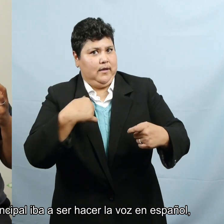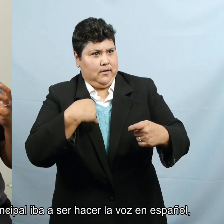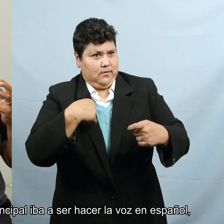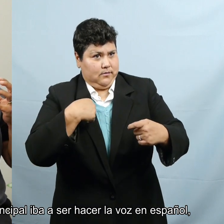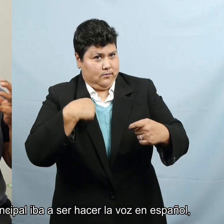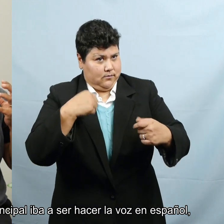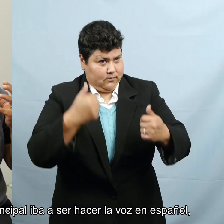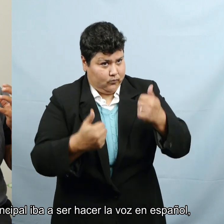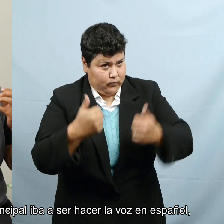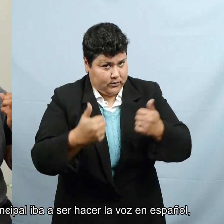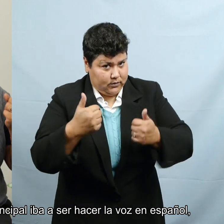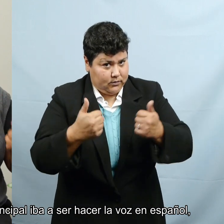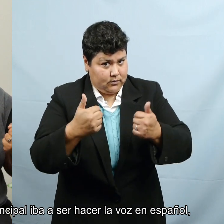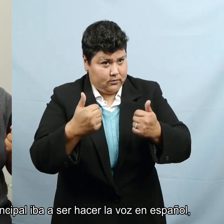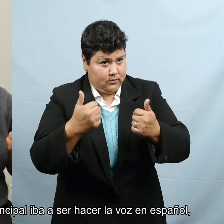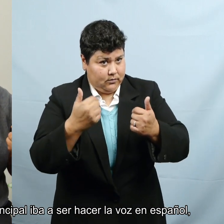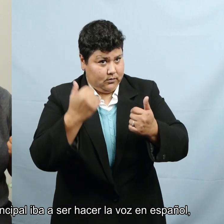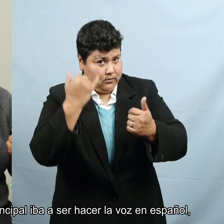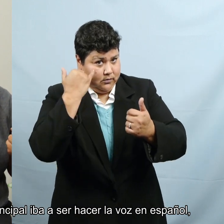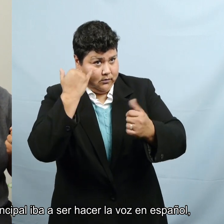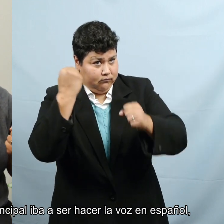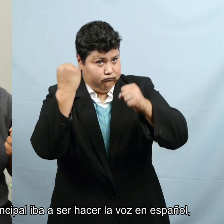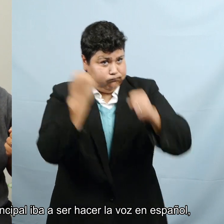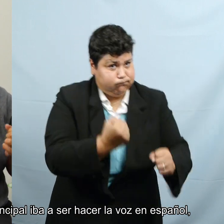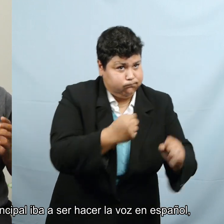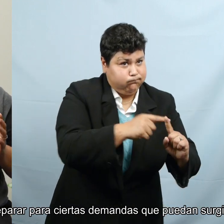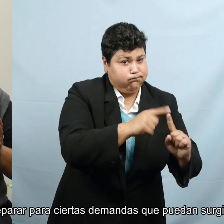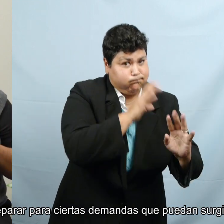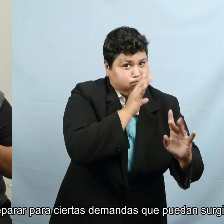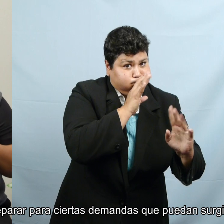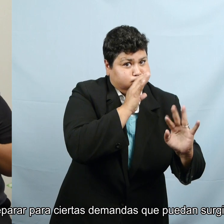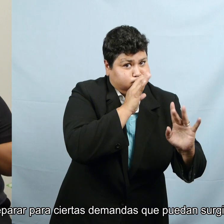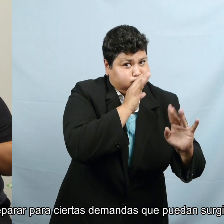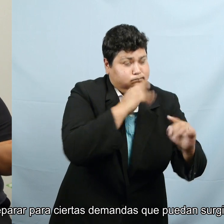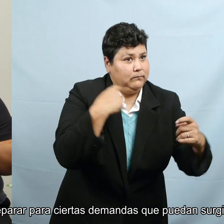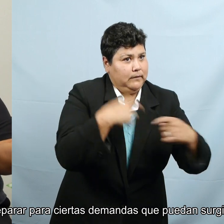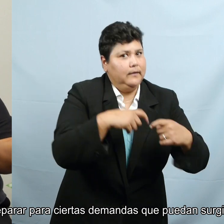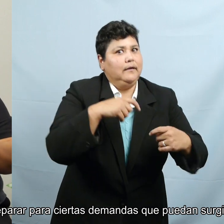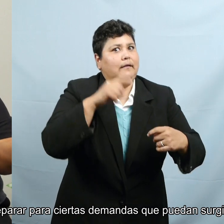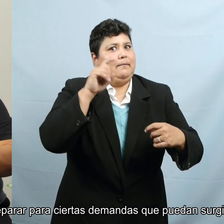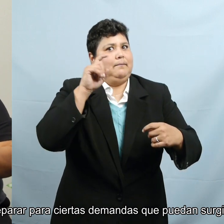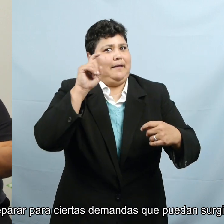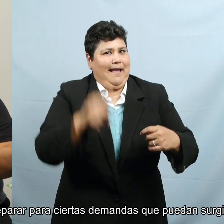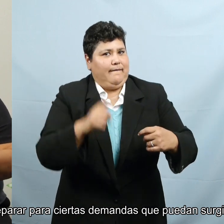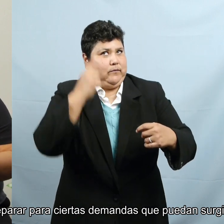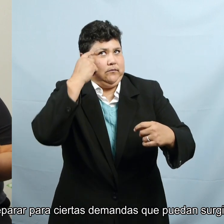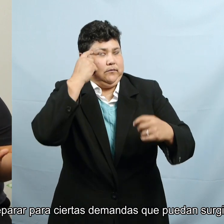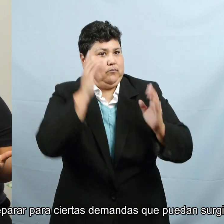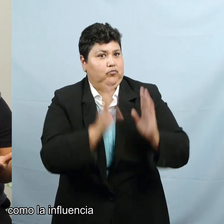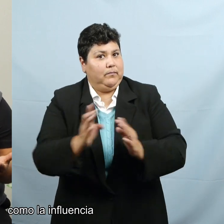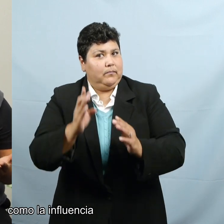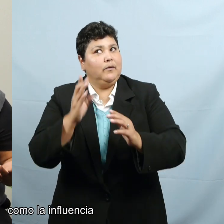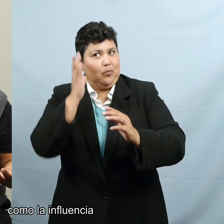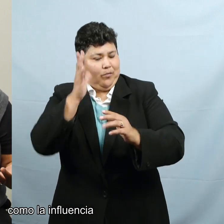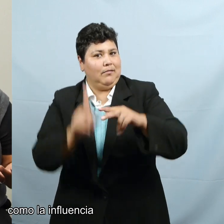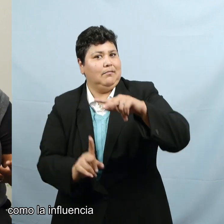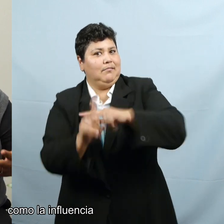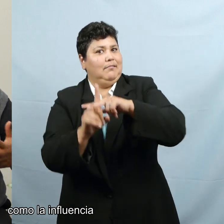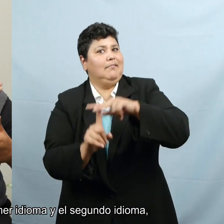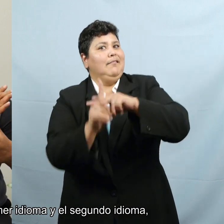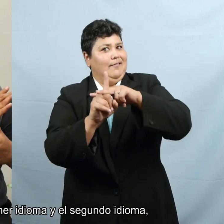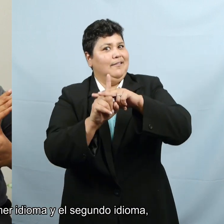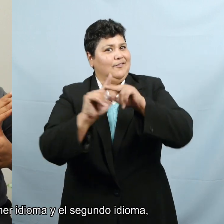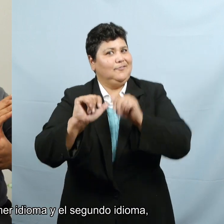if it's, um, heavy Spanish voicing, then I have to prepare myself to certain demands that would come up, such as language